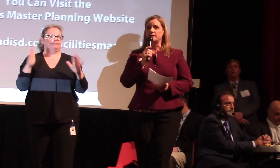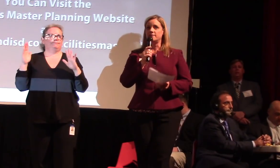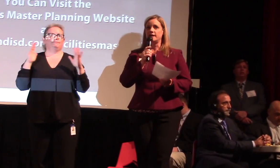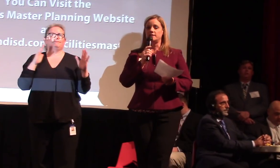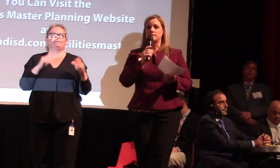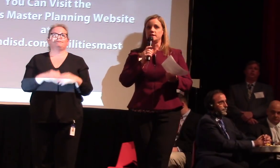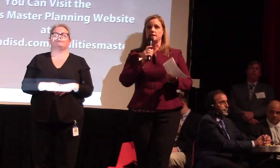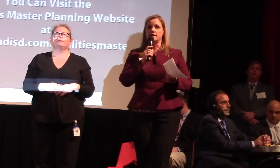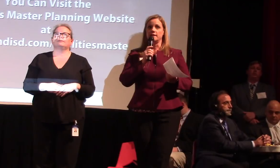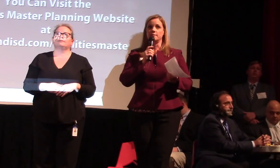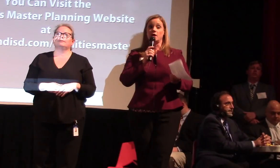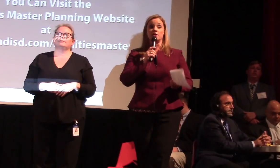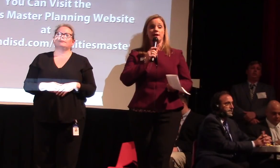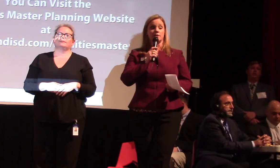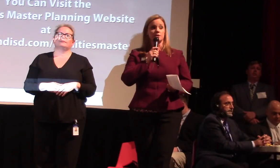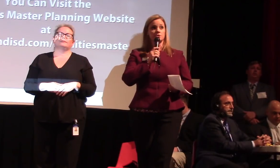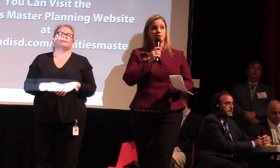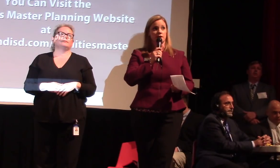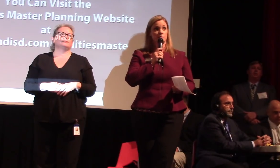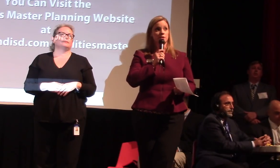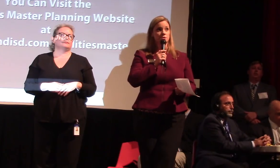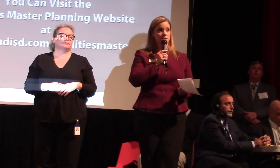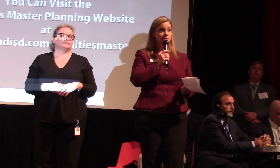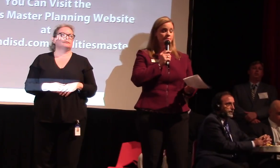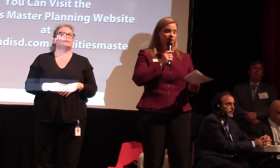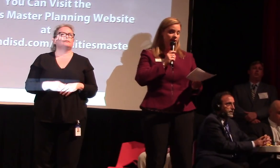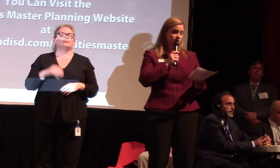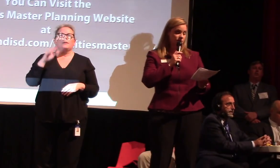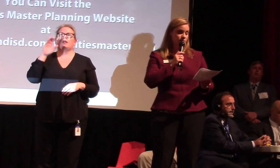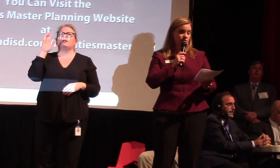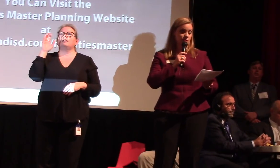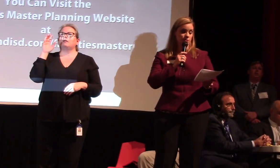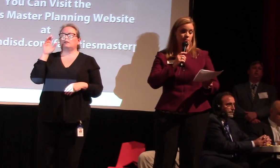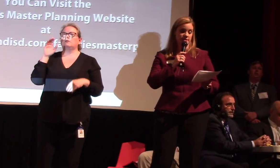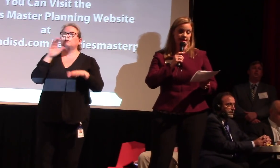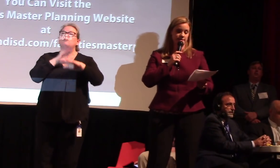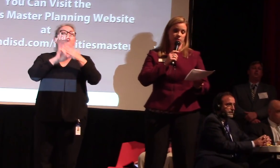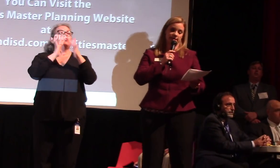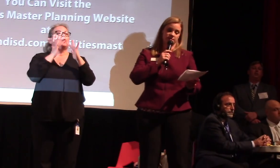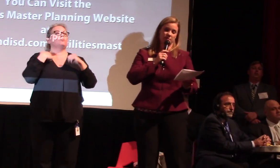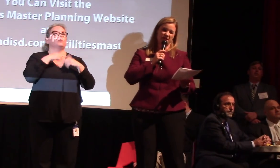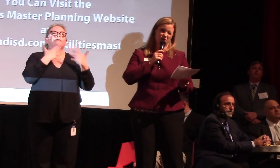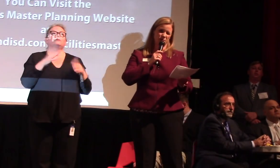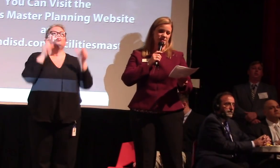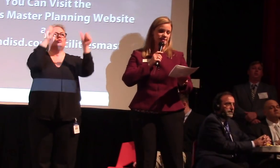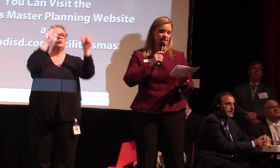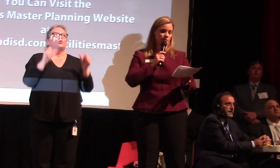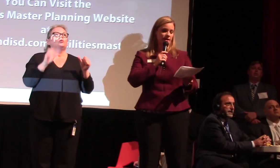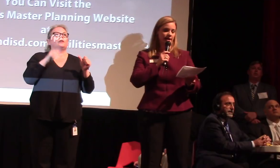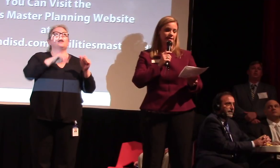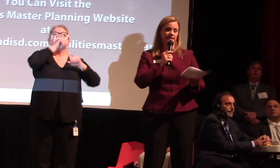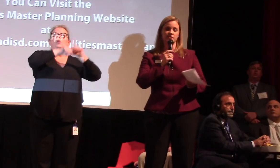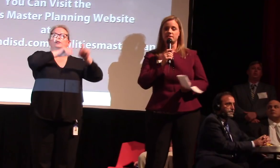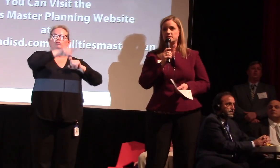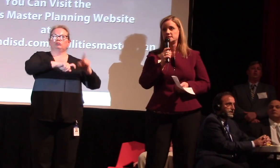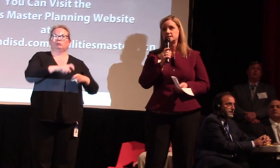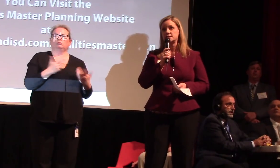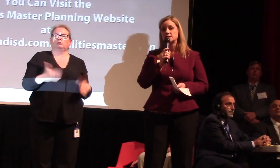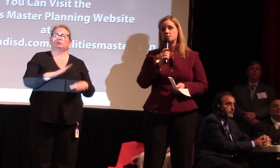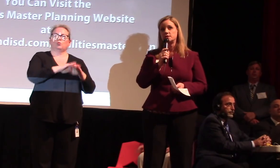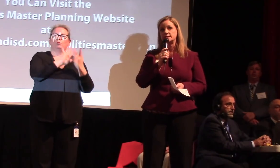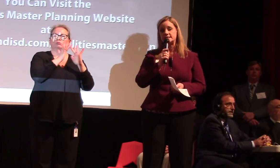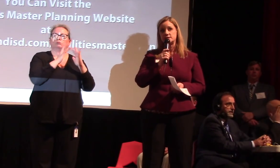We have had the online questionnaire posted and so to date well as of about noon today we had 11